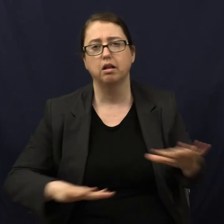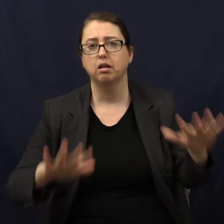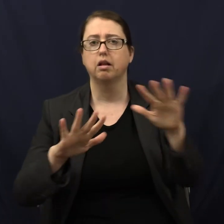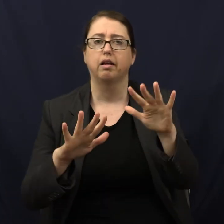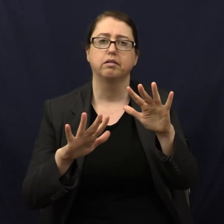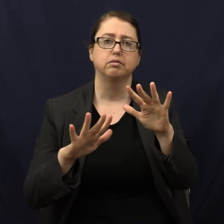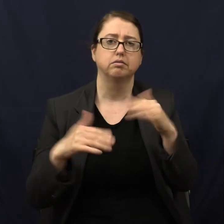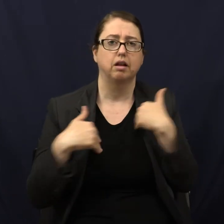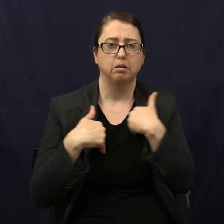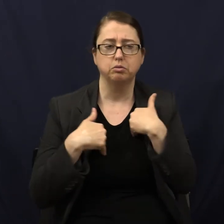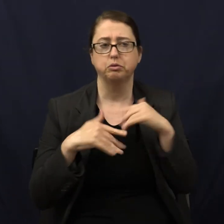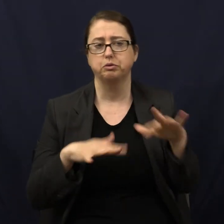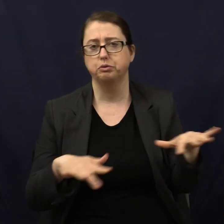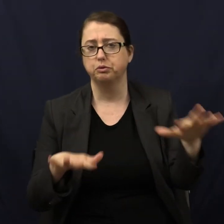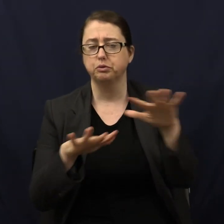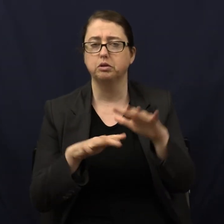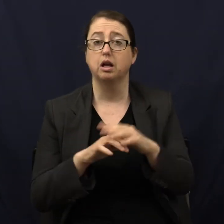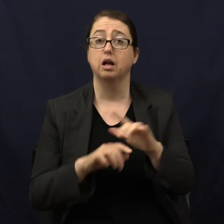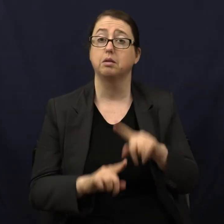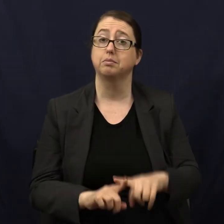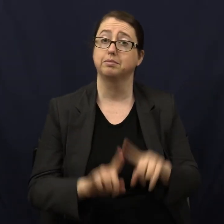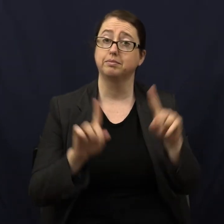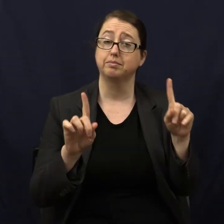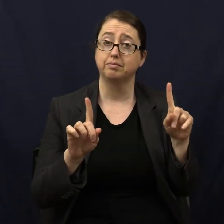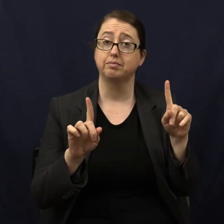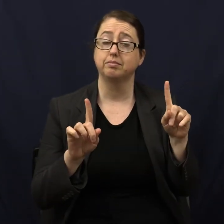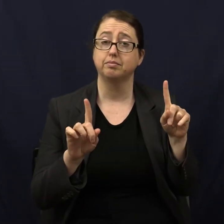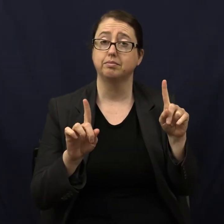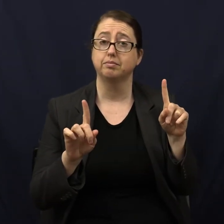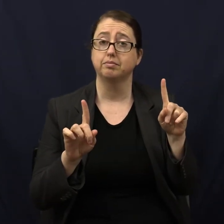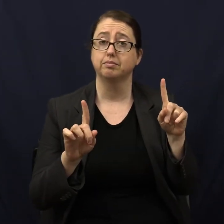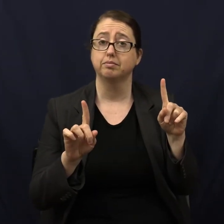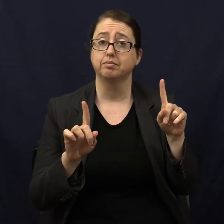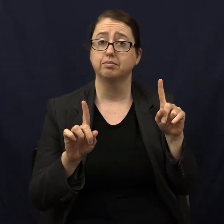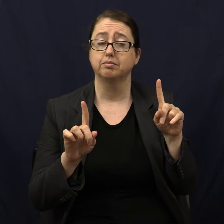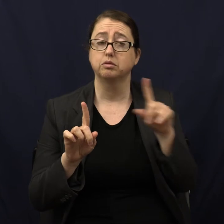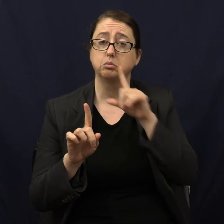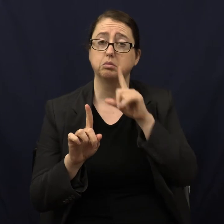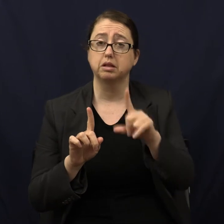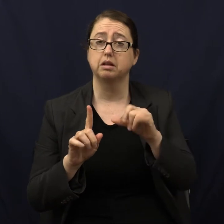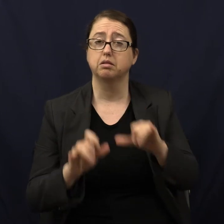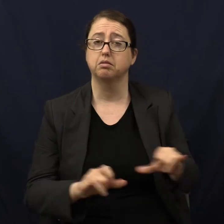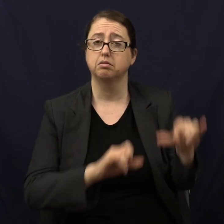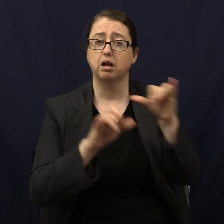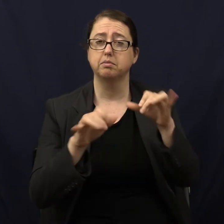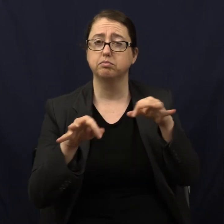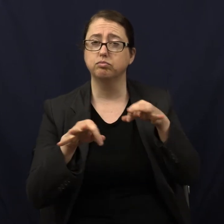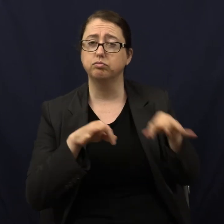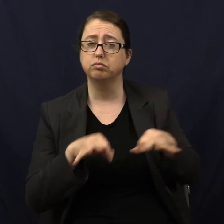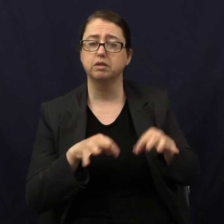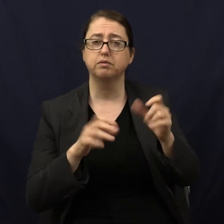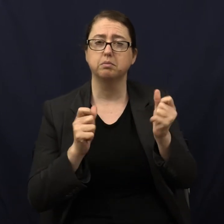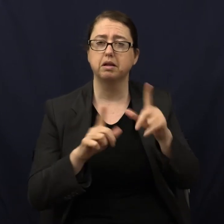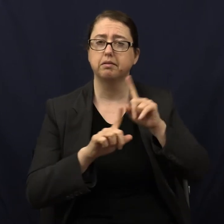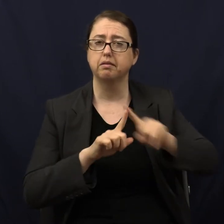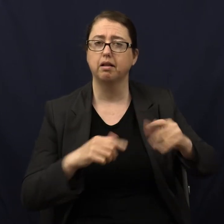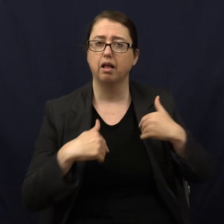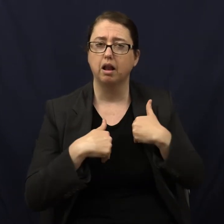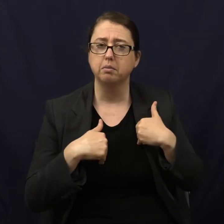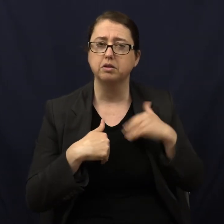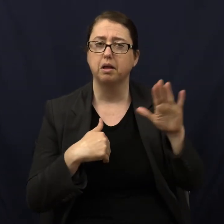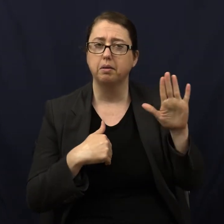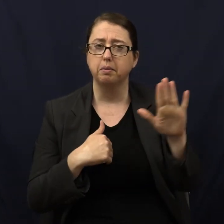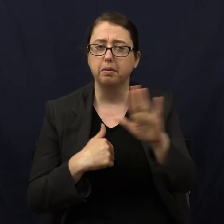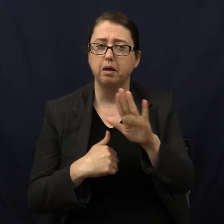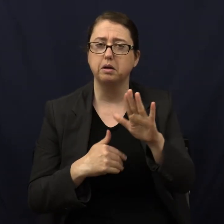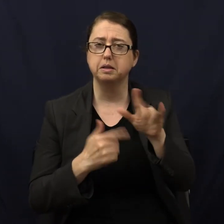animals. However, a common explanation for all of these animals and their